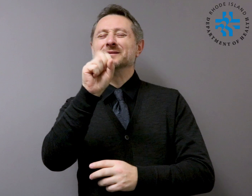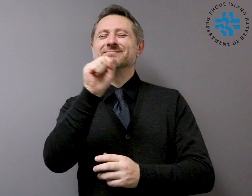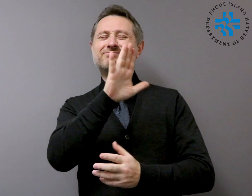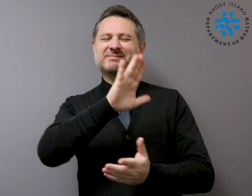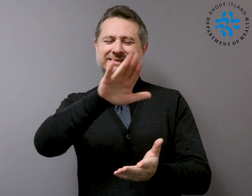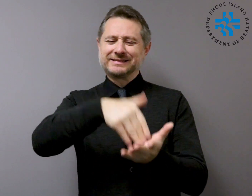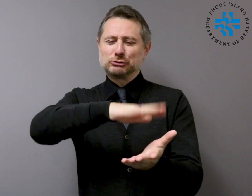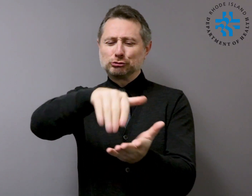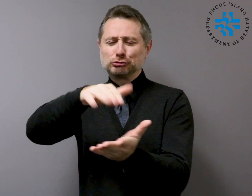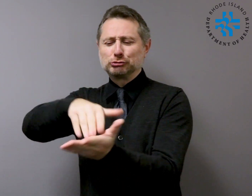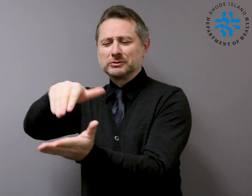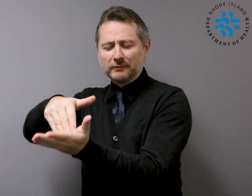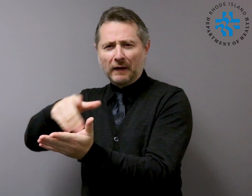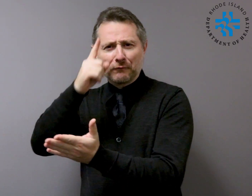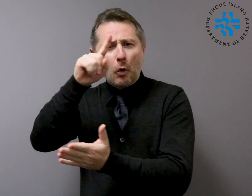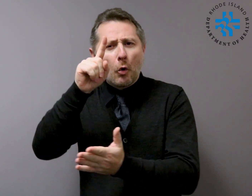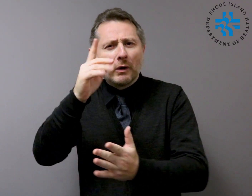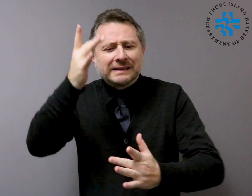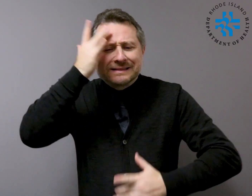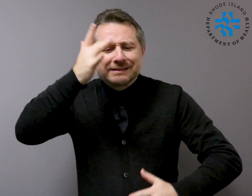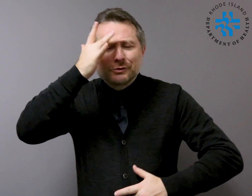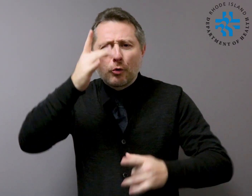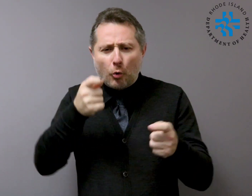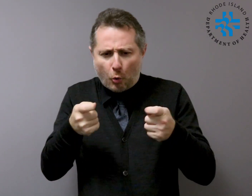closely monitoring the cases of this infection for this reason.